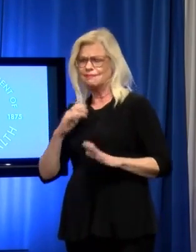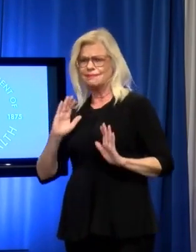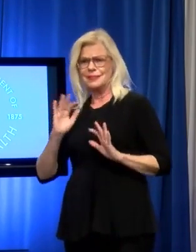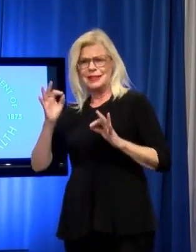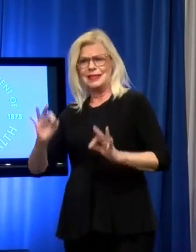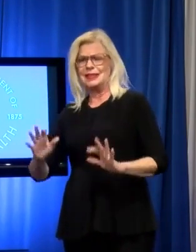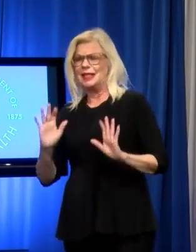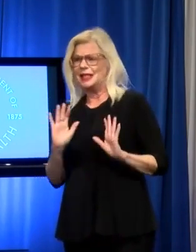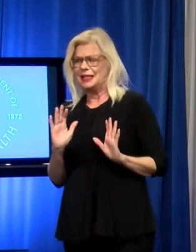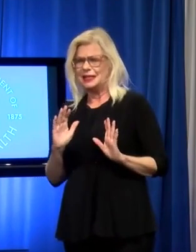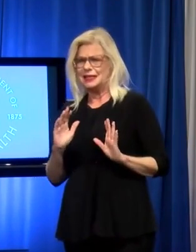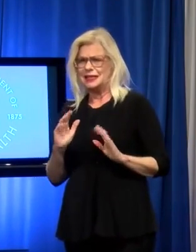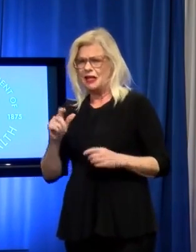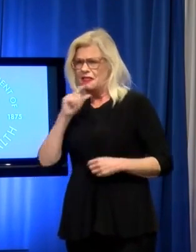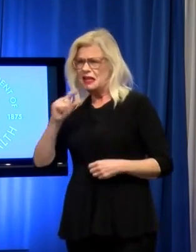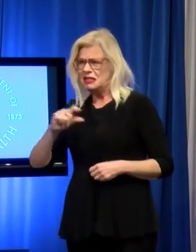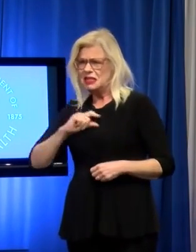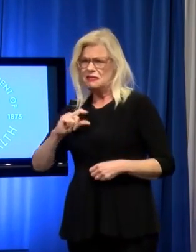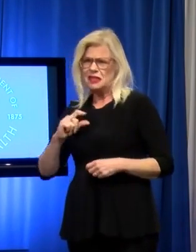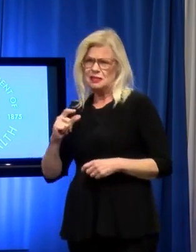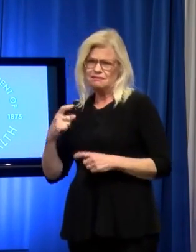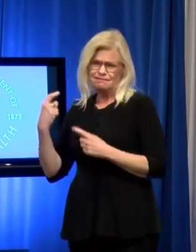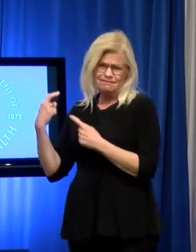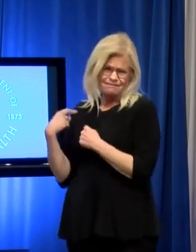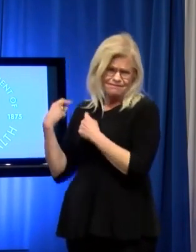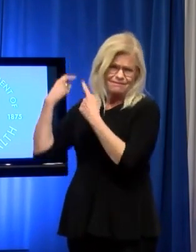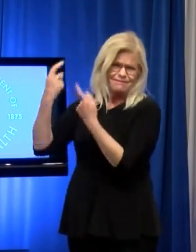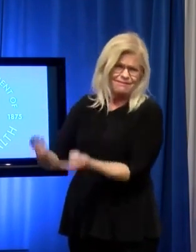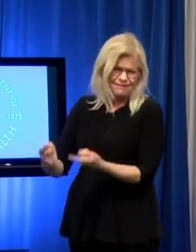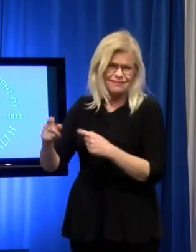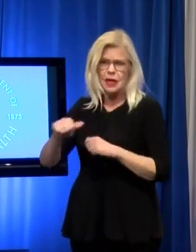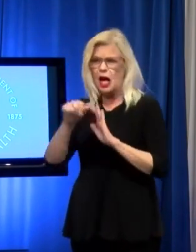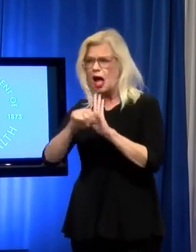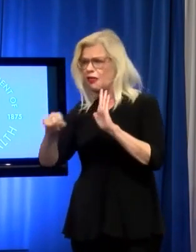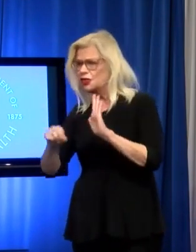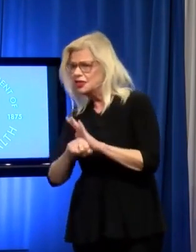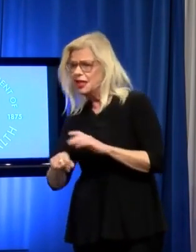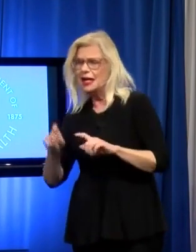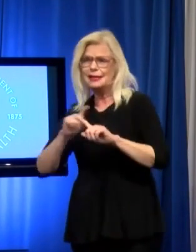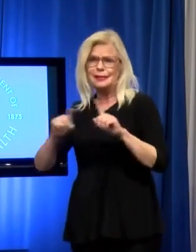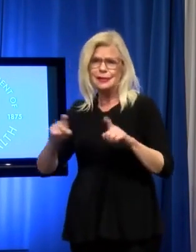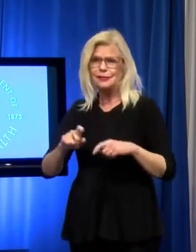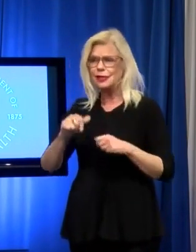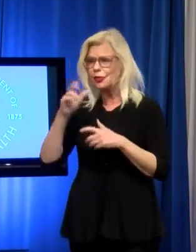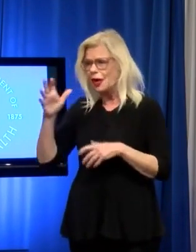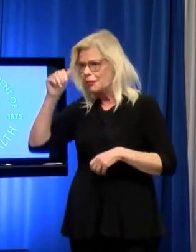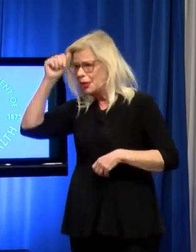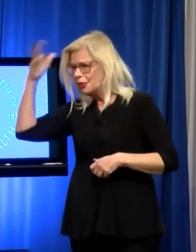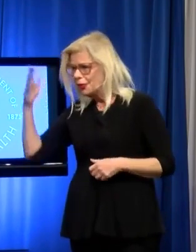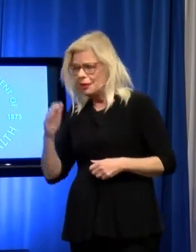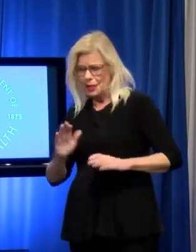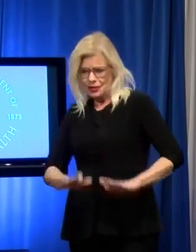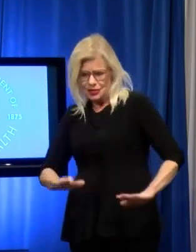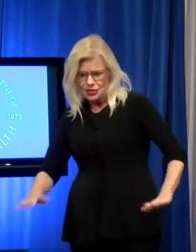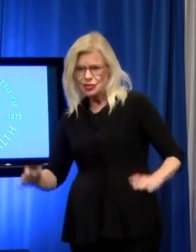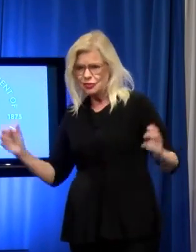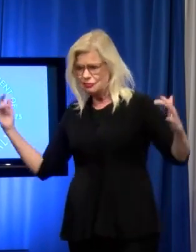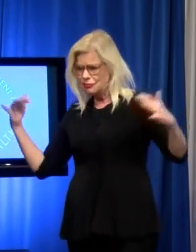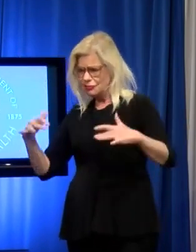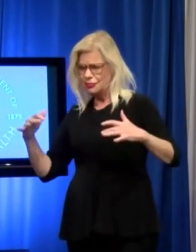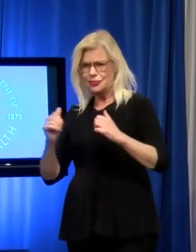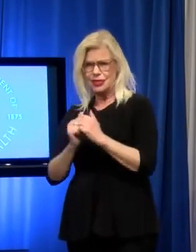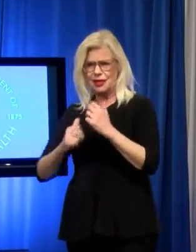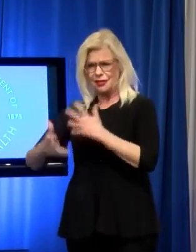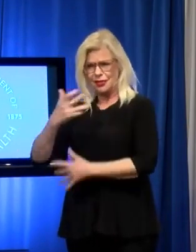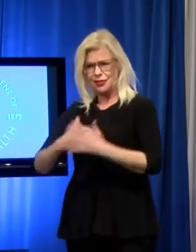can't have the normal kind of Thanksgiving we would do that involves people from different states and multiple generations all getting it together in the house for a day or two.